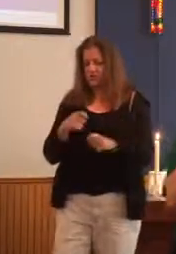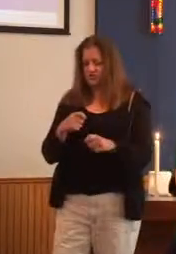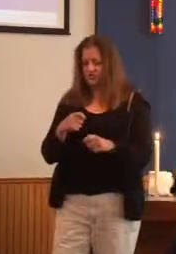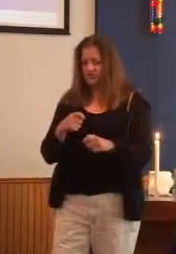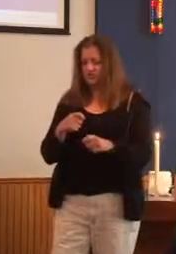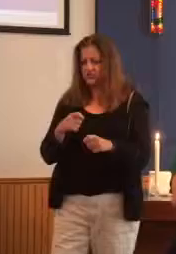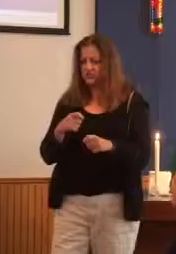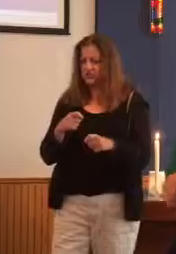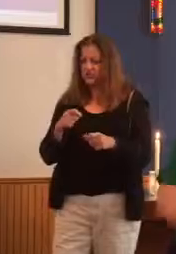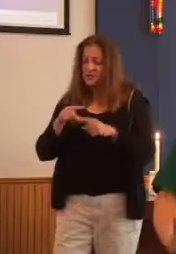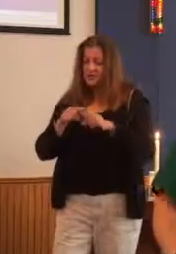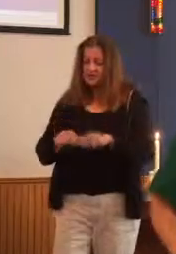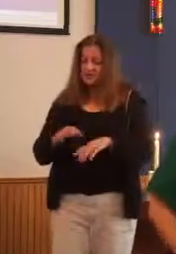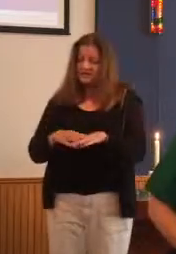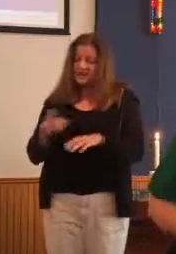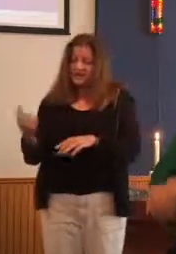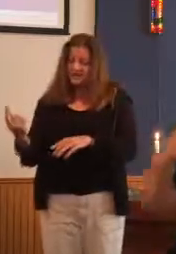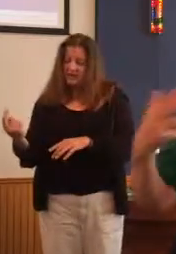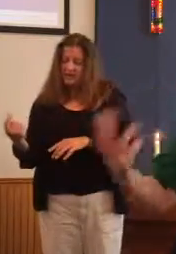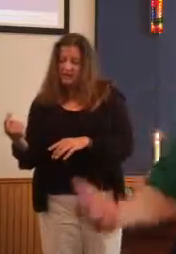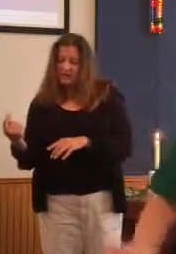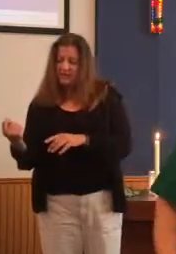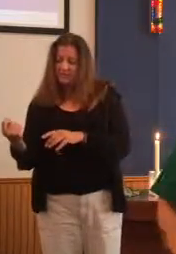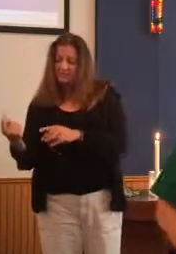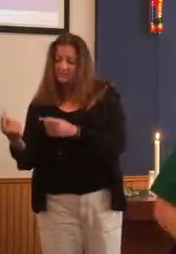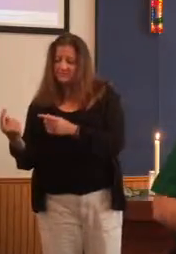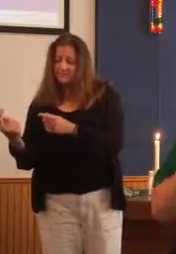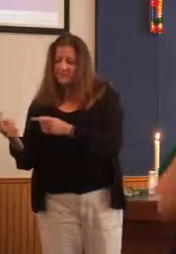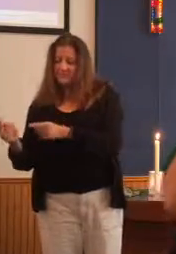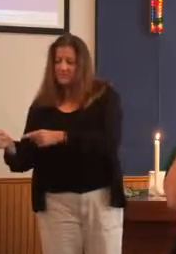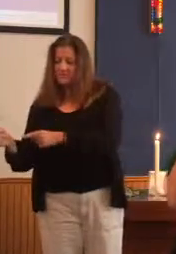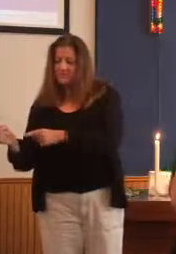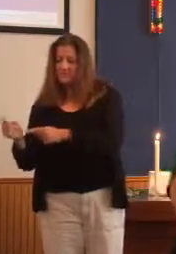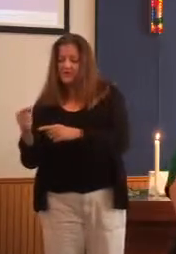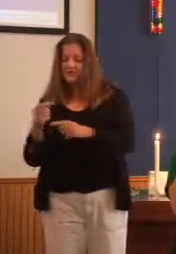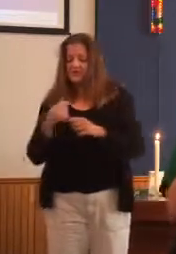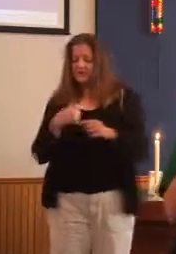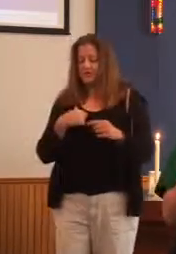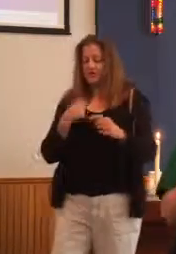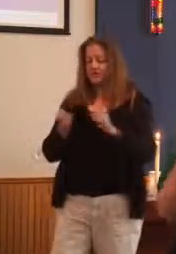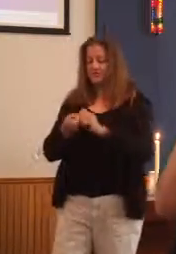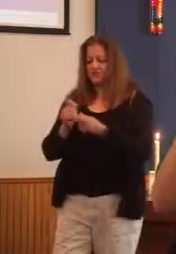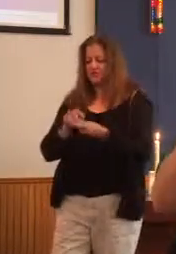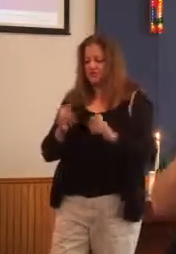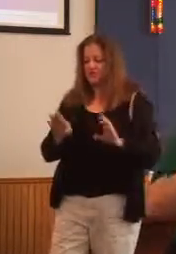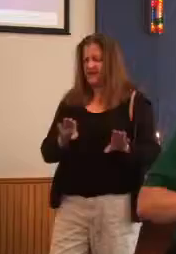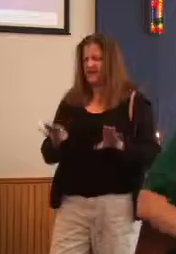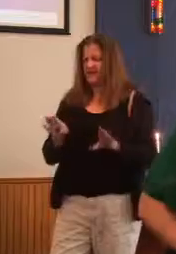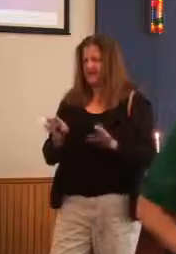Some of the things maybe in this scripture but in other scriptures. Change our behaviors just a little bit.